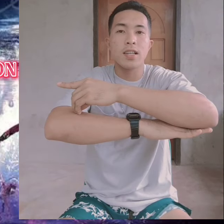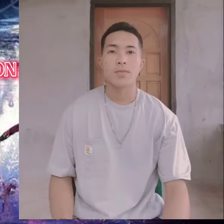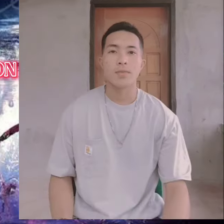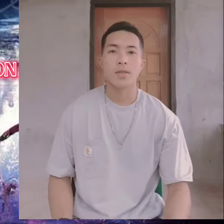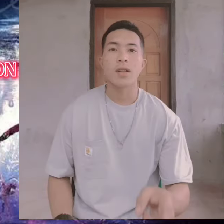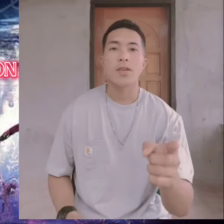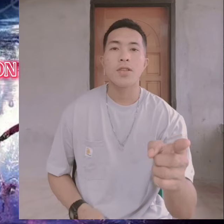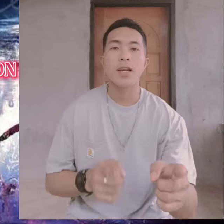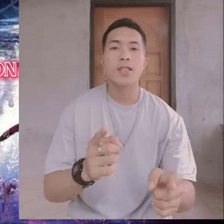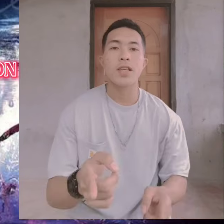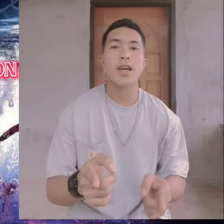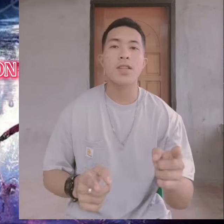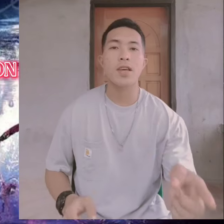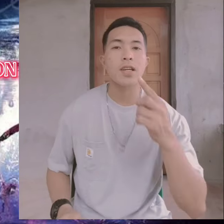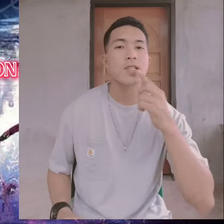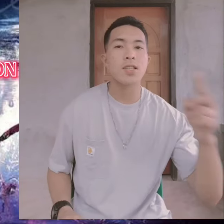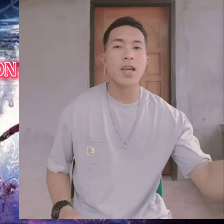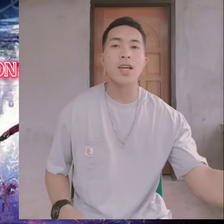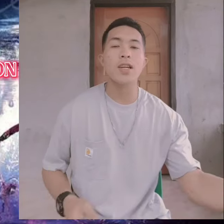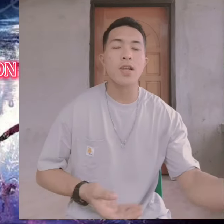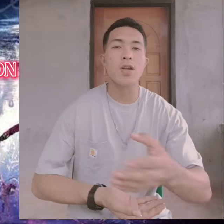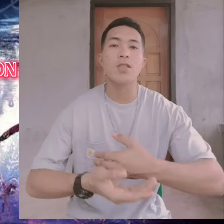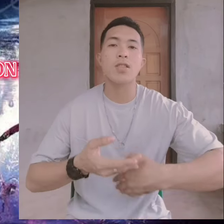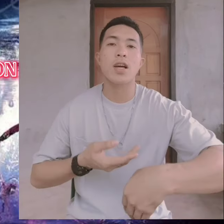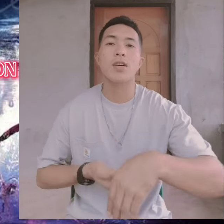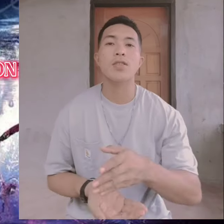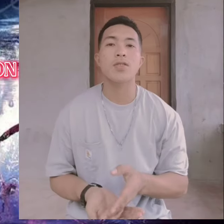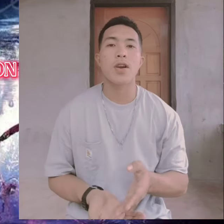They can say, they can say it all sounds crazy